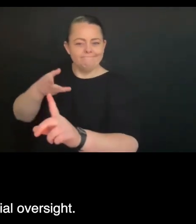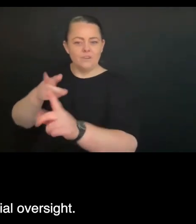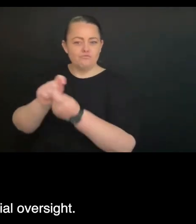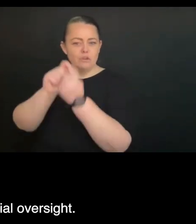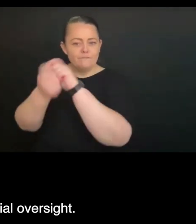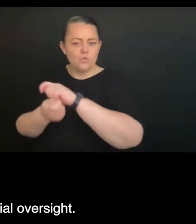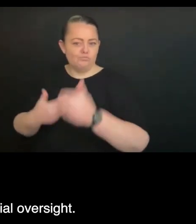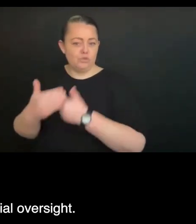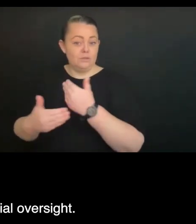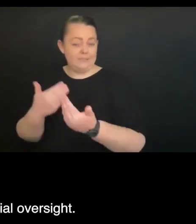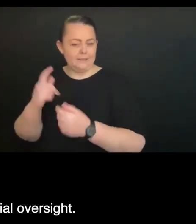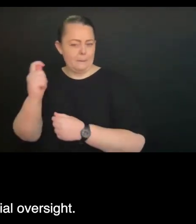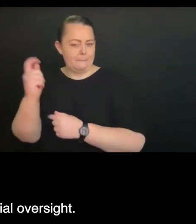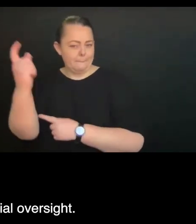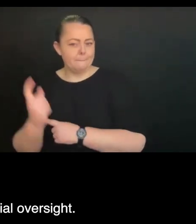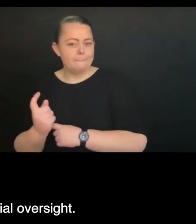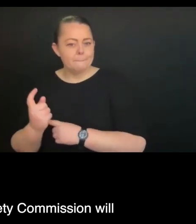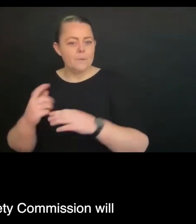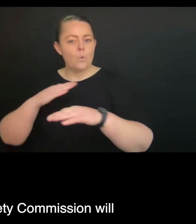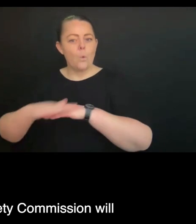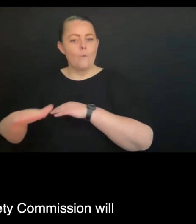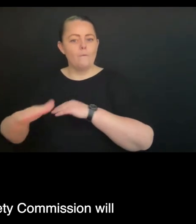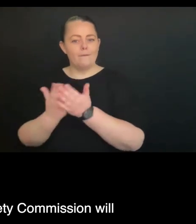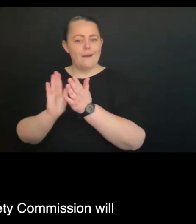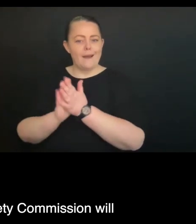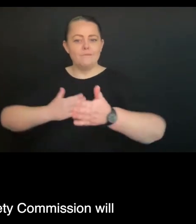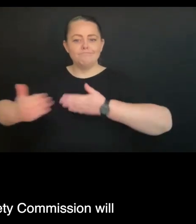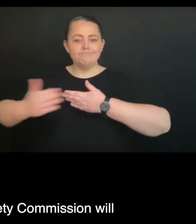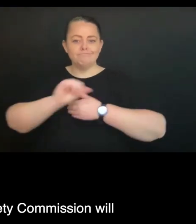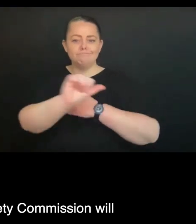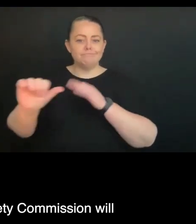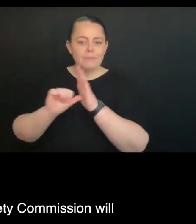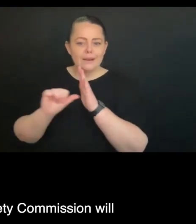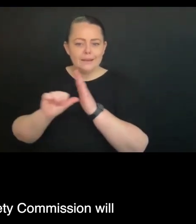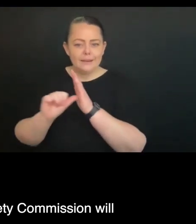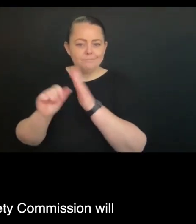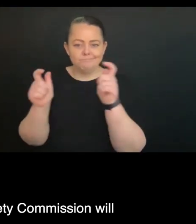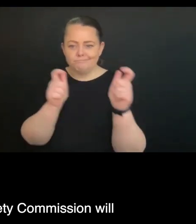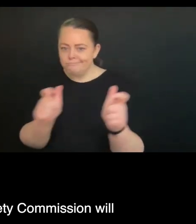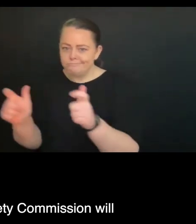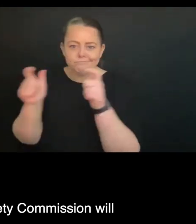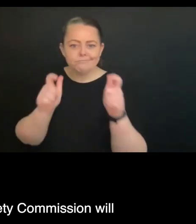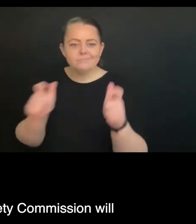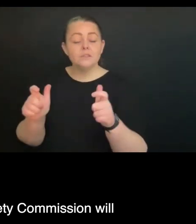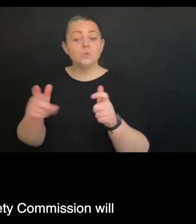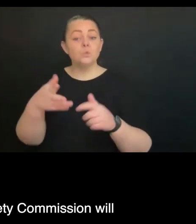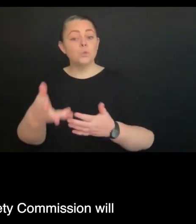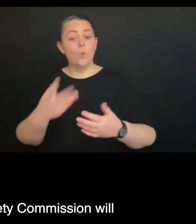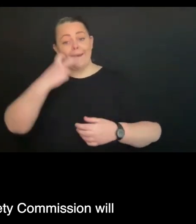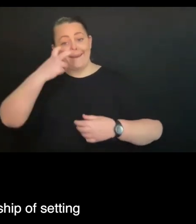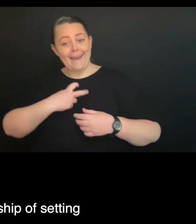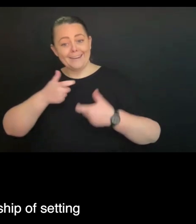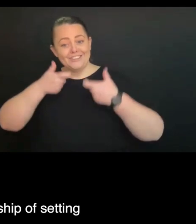underway around the prudential oversight. And with the Aged Care Quality and Sacking Commission,